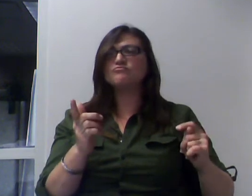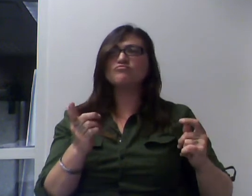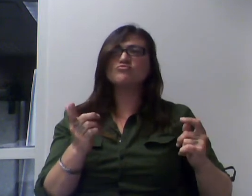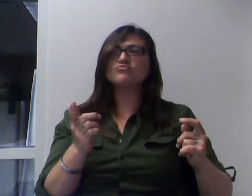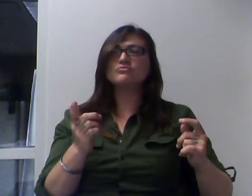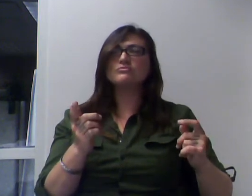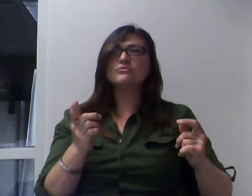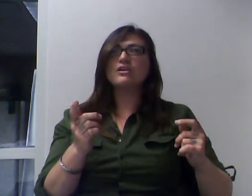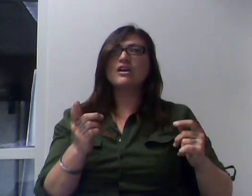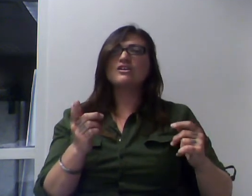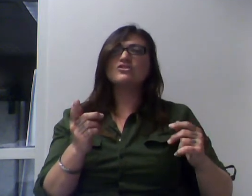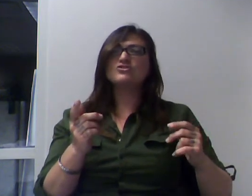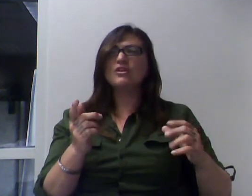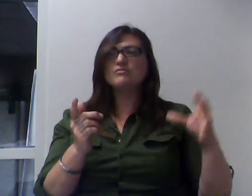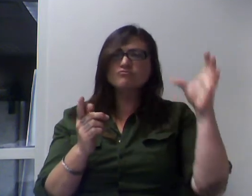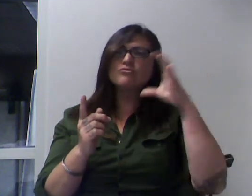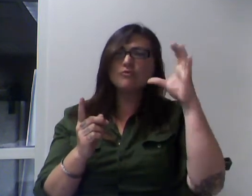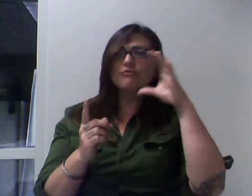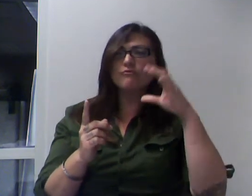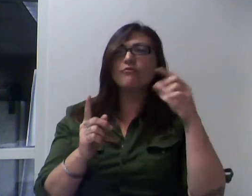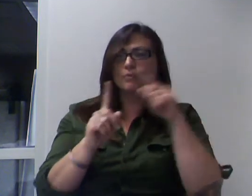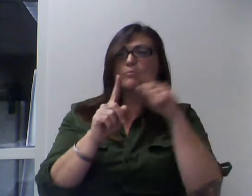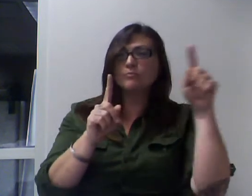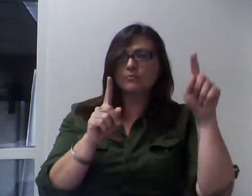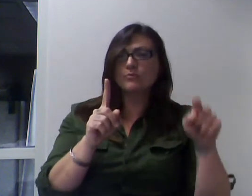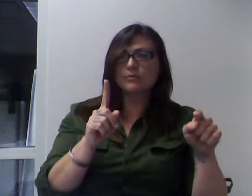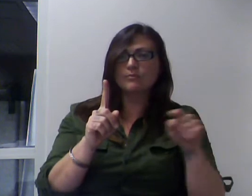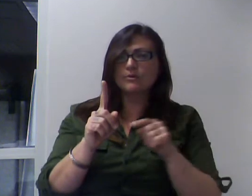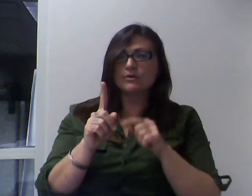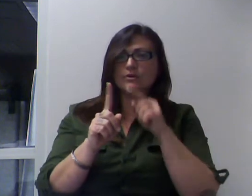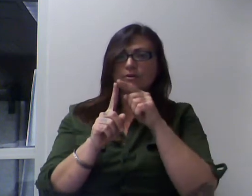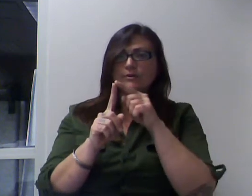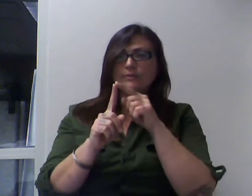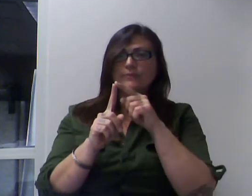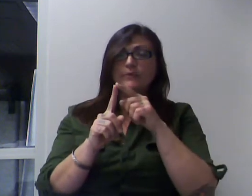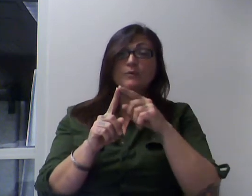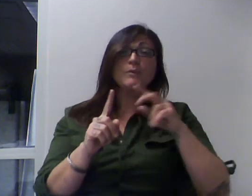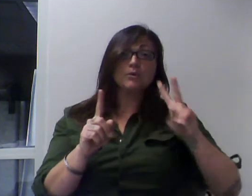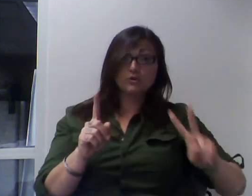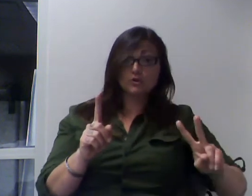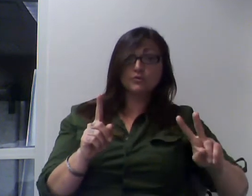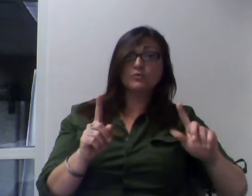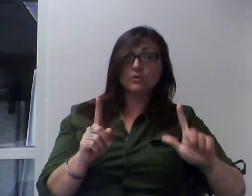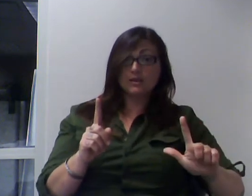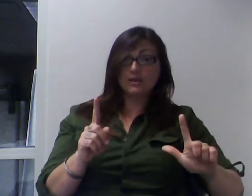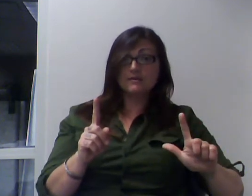The formula again for perimeter is 2 lengths plus 2 widths.